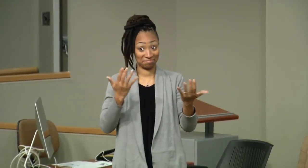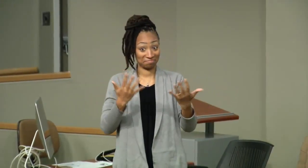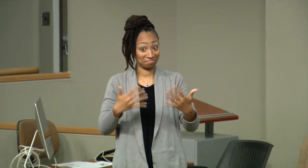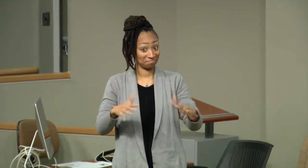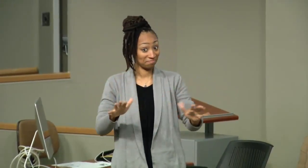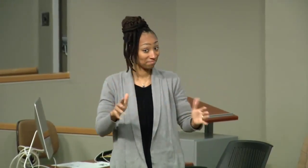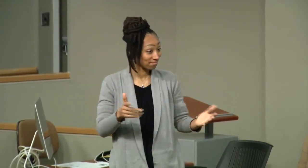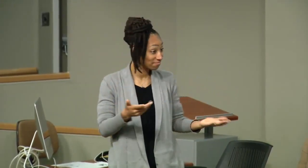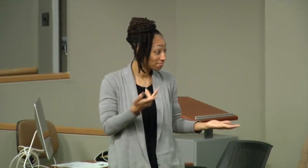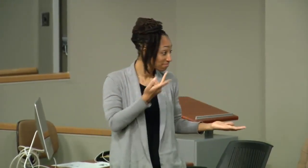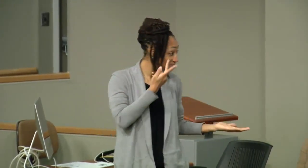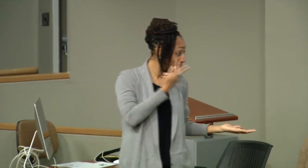Let's check with the panelists.